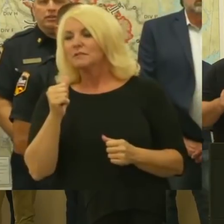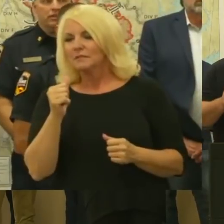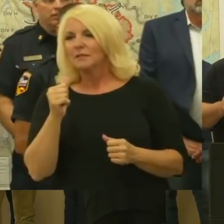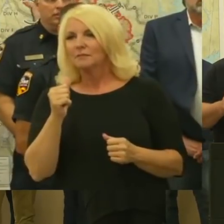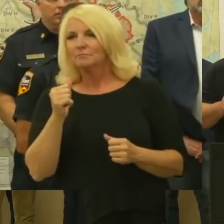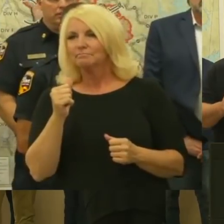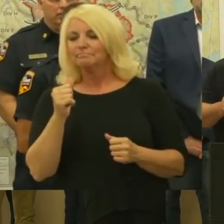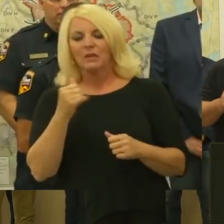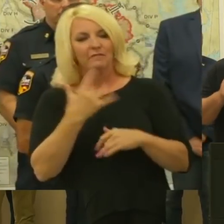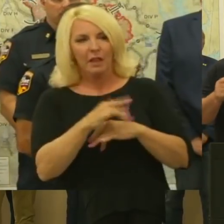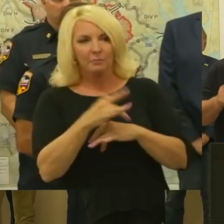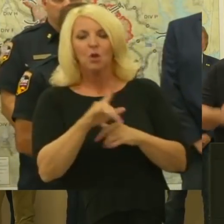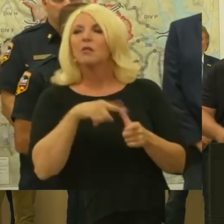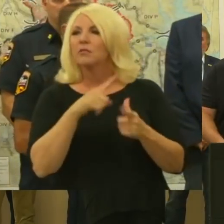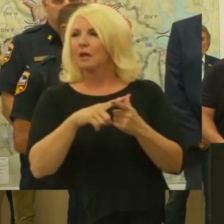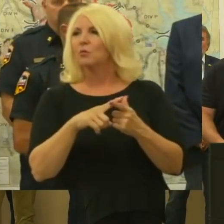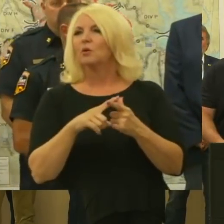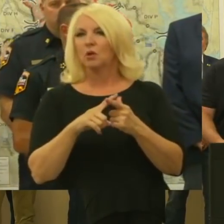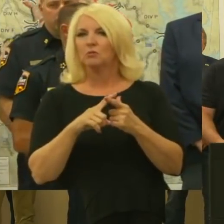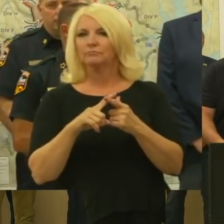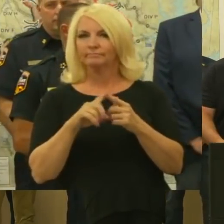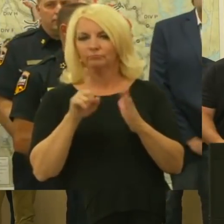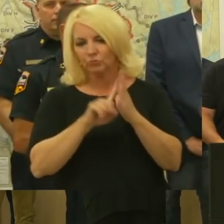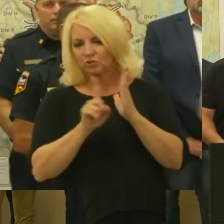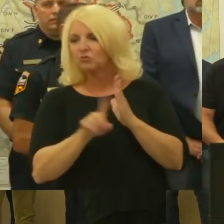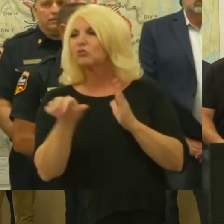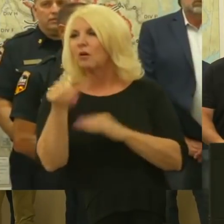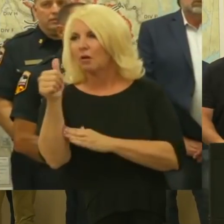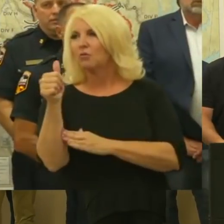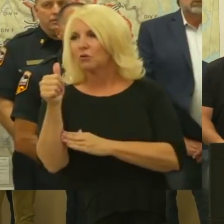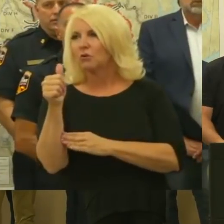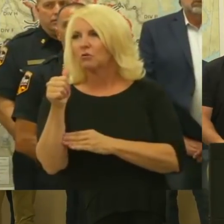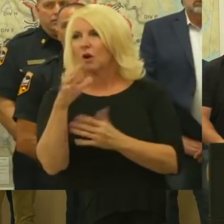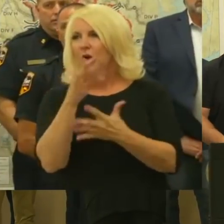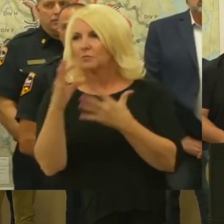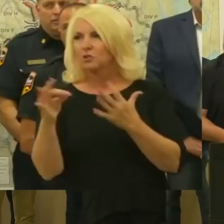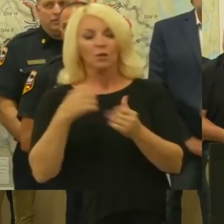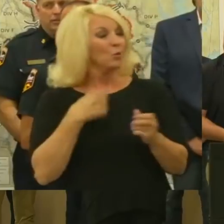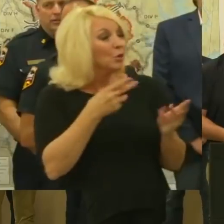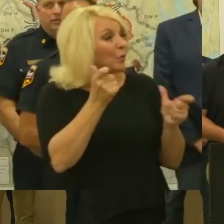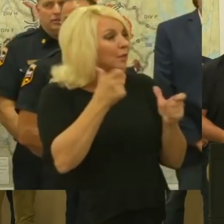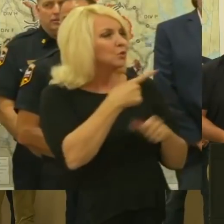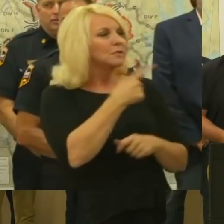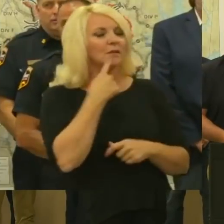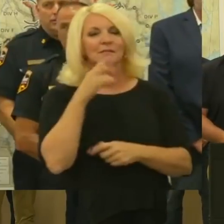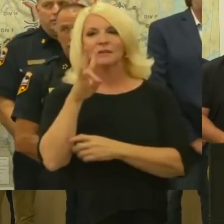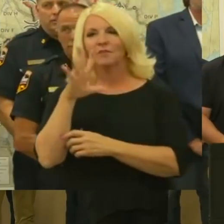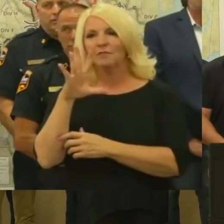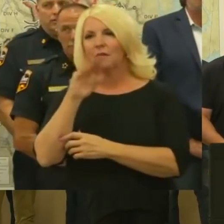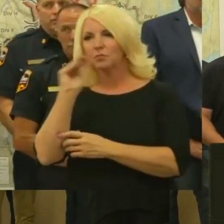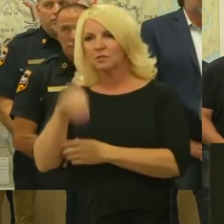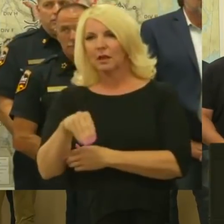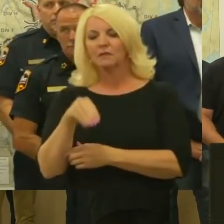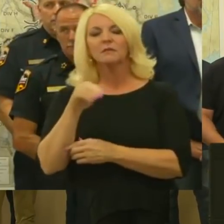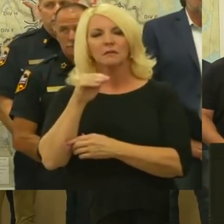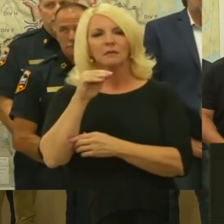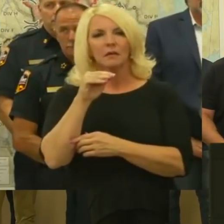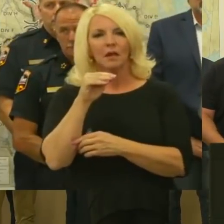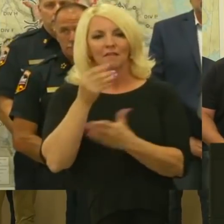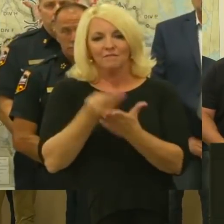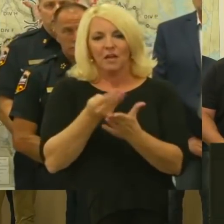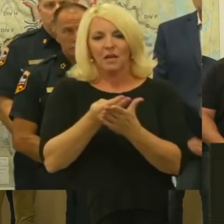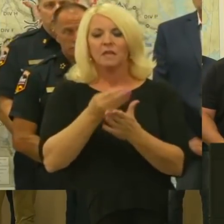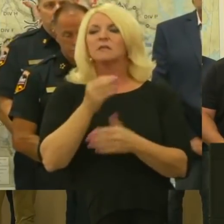property. If that's not available, then we'll look at other options such as mobile homes or travel trailers. And real quick, said 75 percent of the funding will provide to the degree.